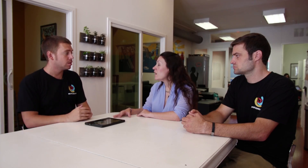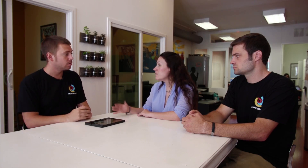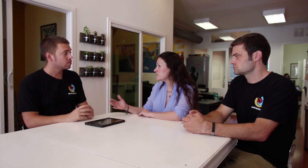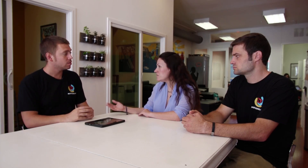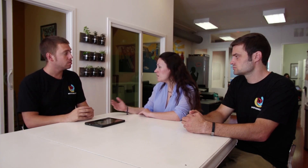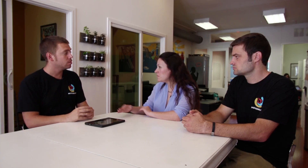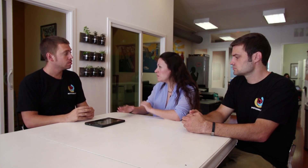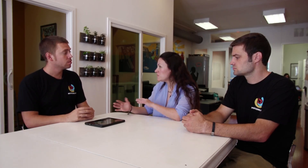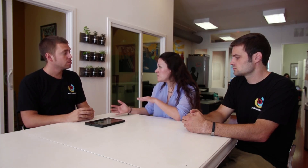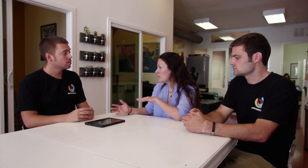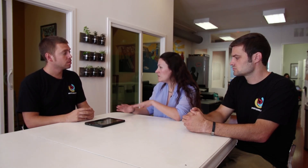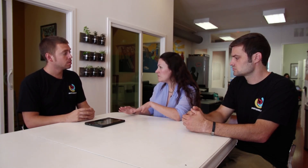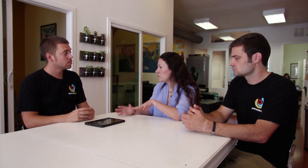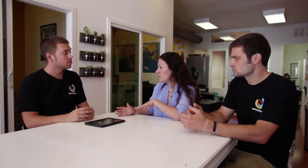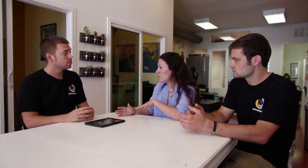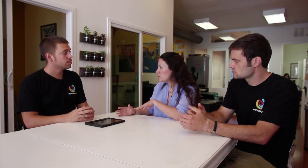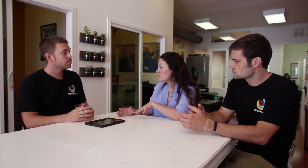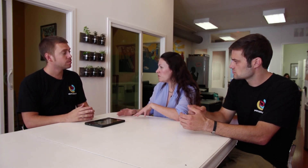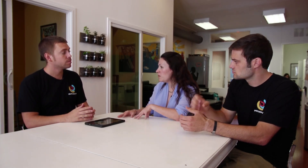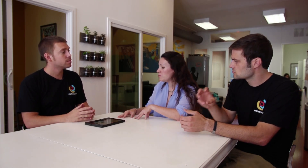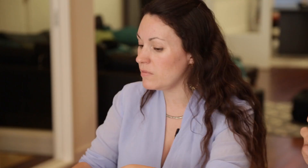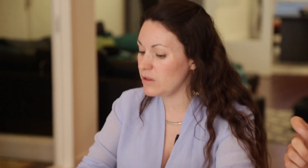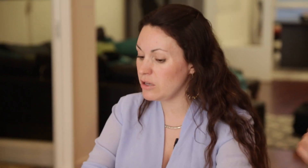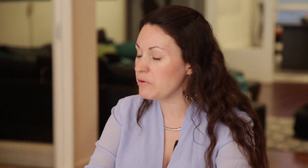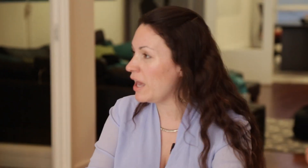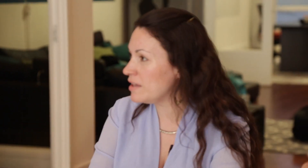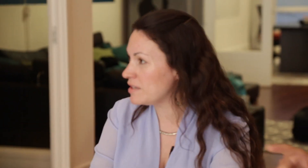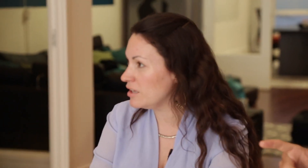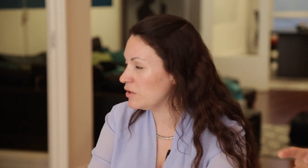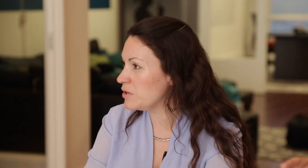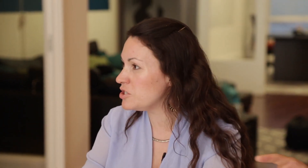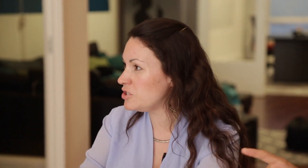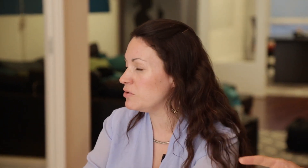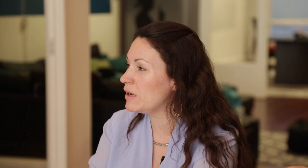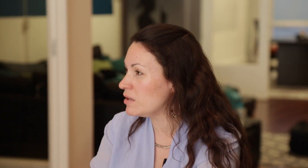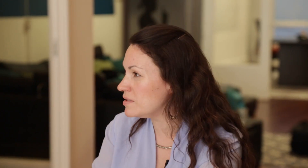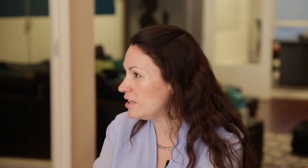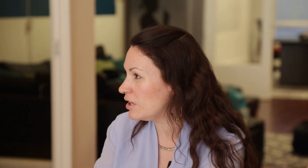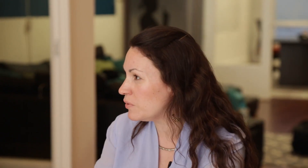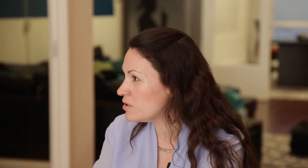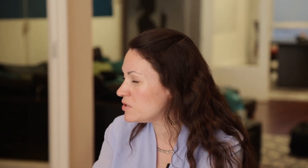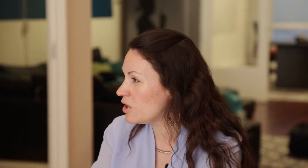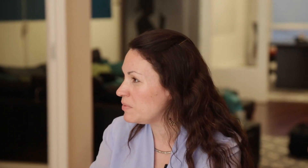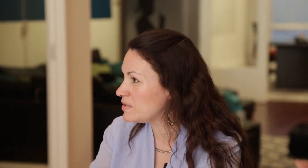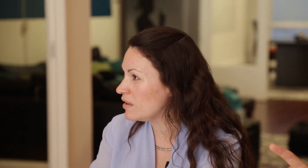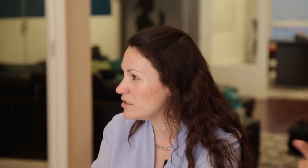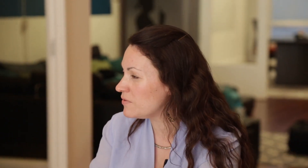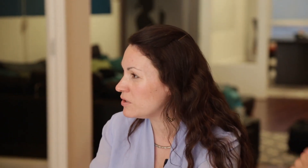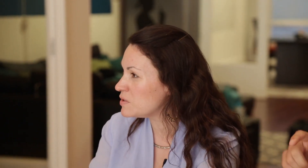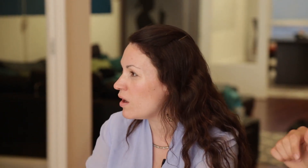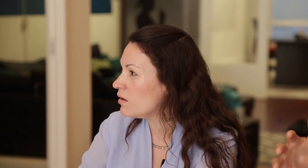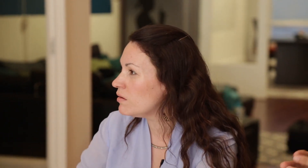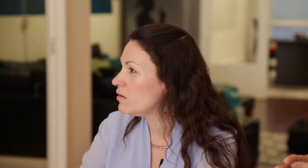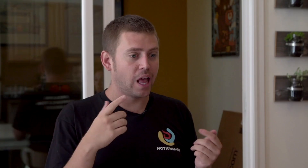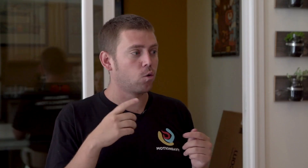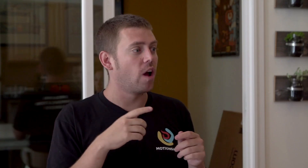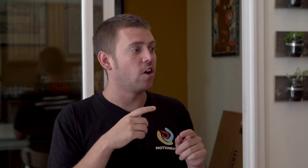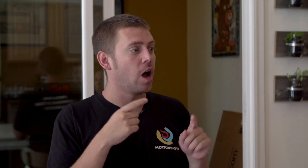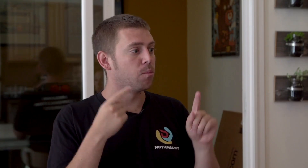Mm Yeah, I mean, there's a slightly different language from the UK sign language to American sign language. So that would be slightly different as well. That's one of our